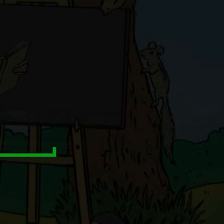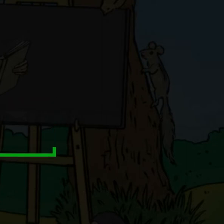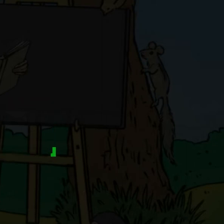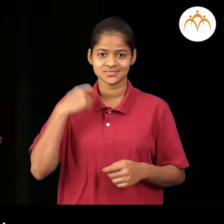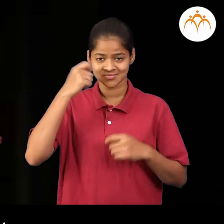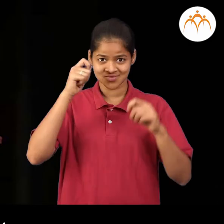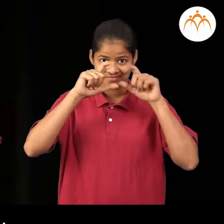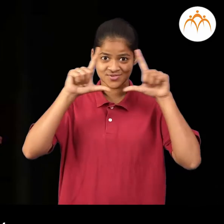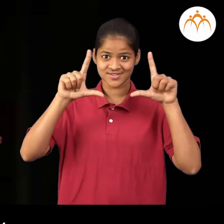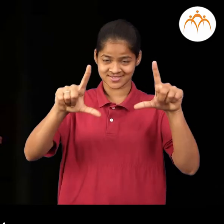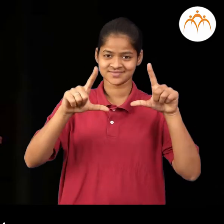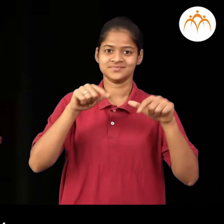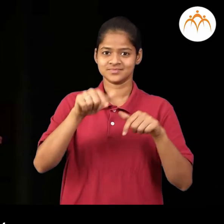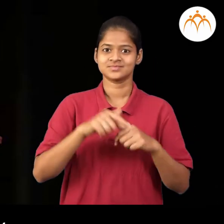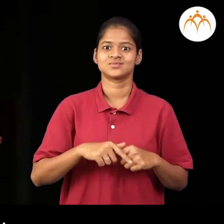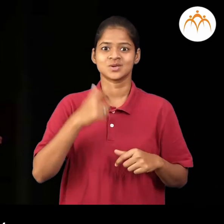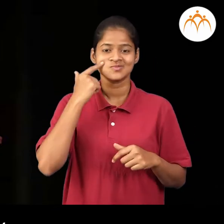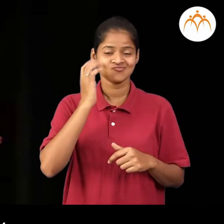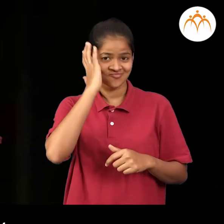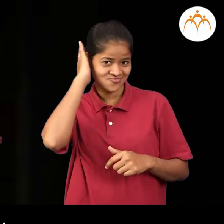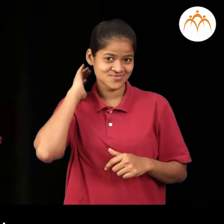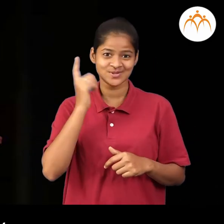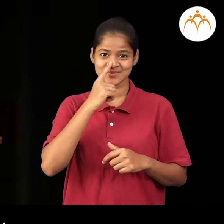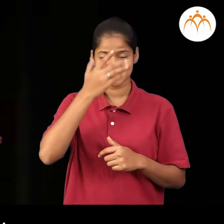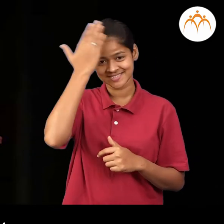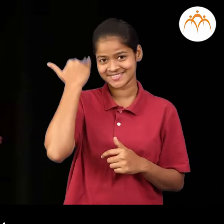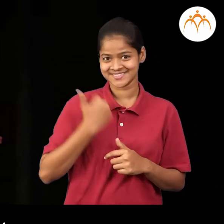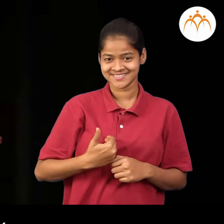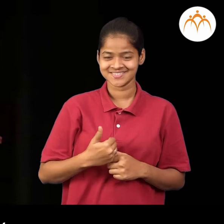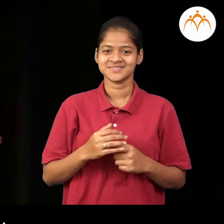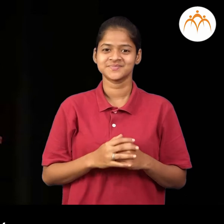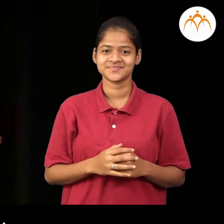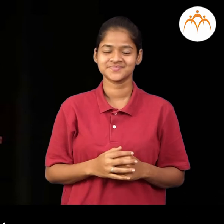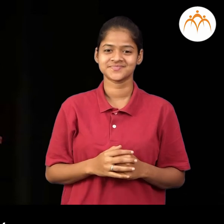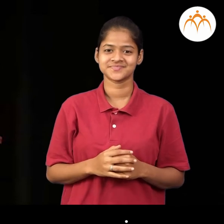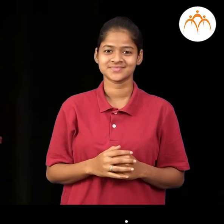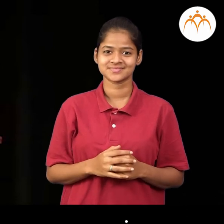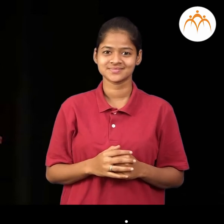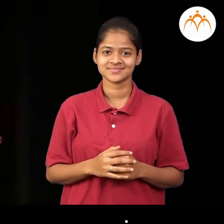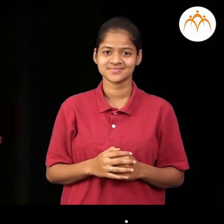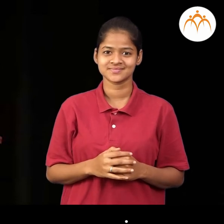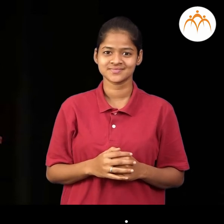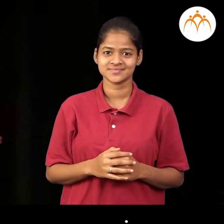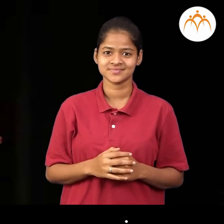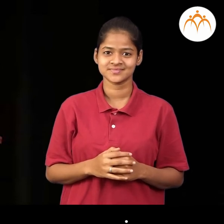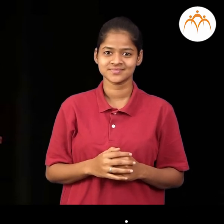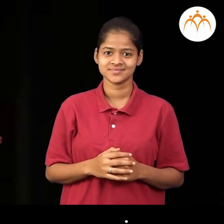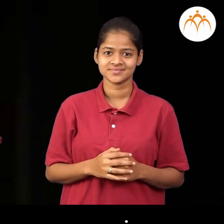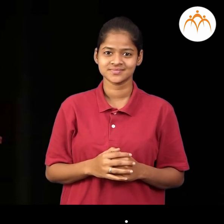Actor or actress, actors act in drama